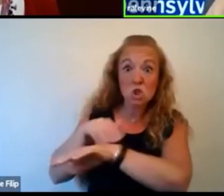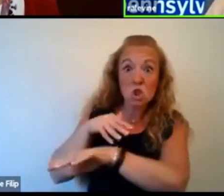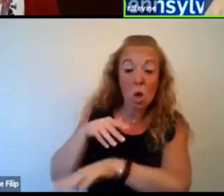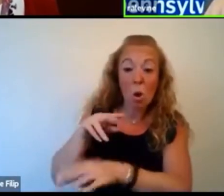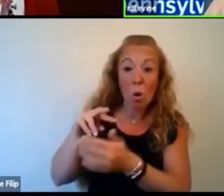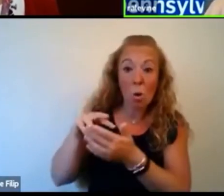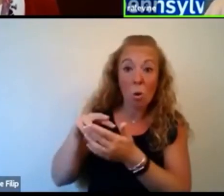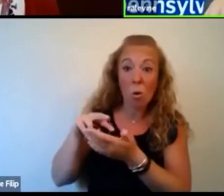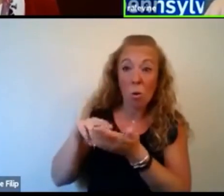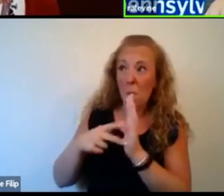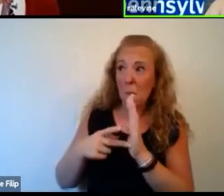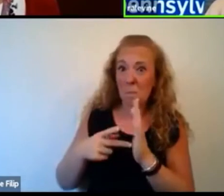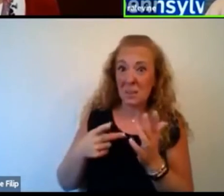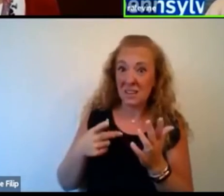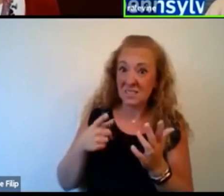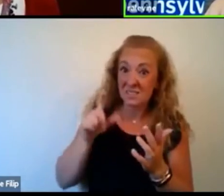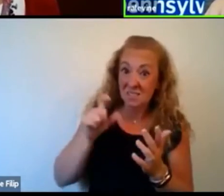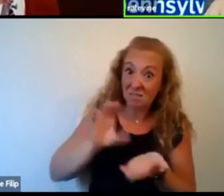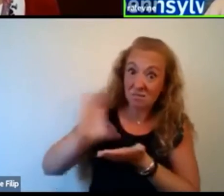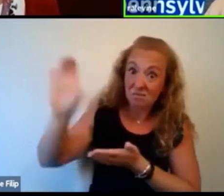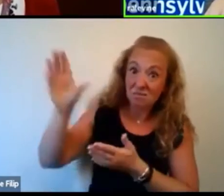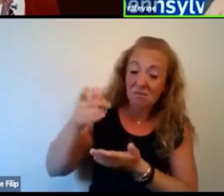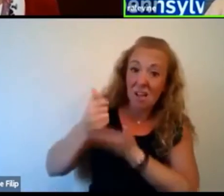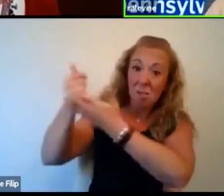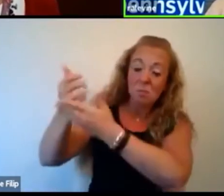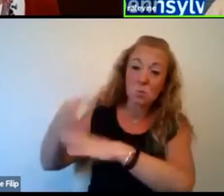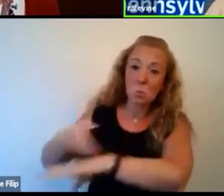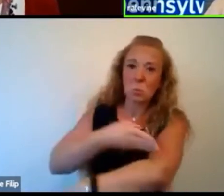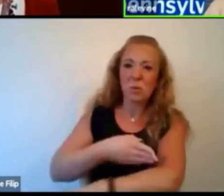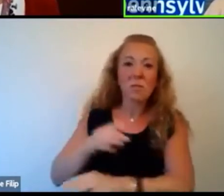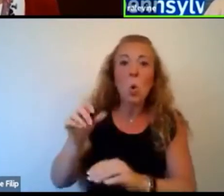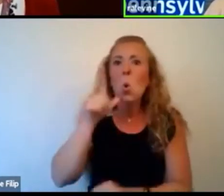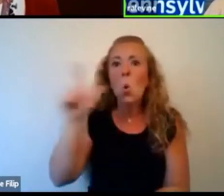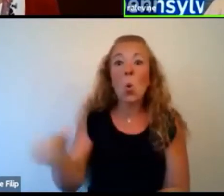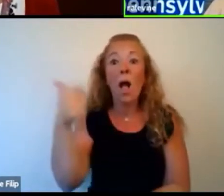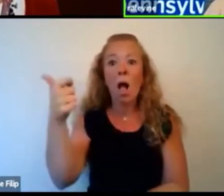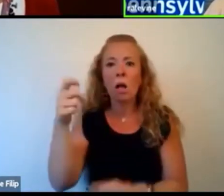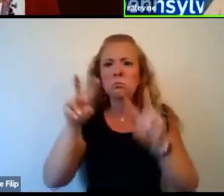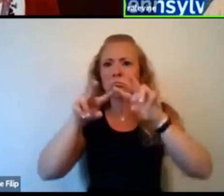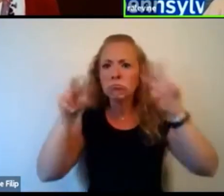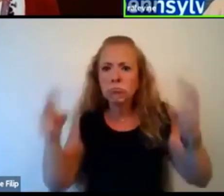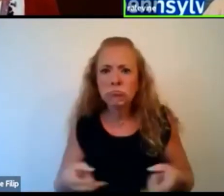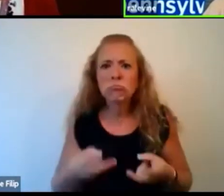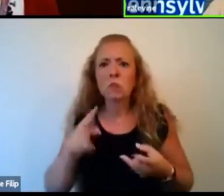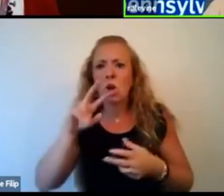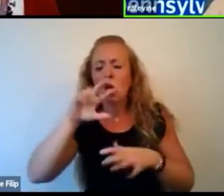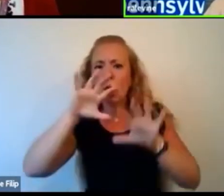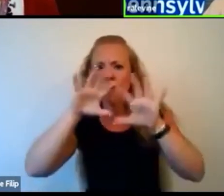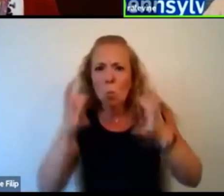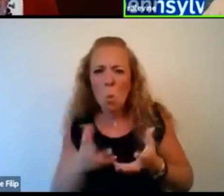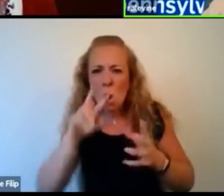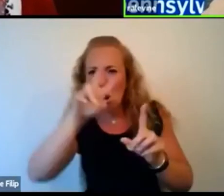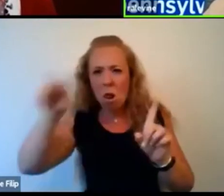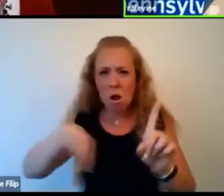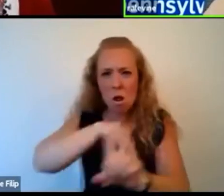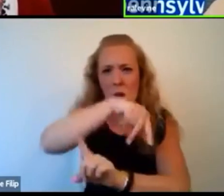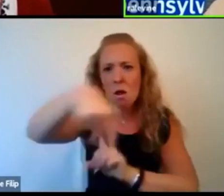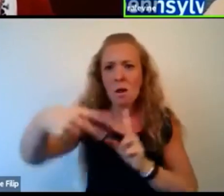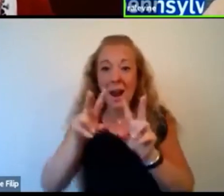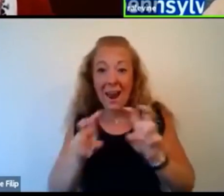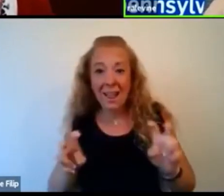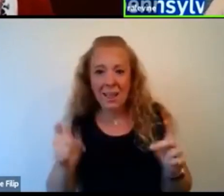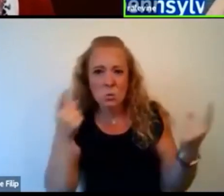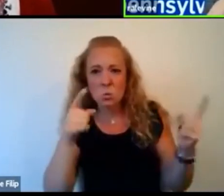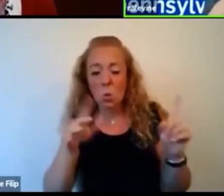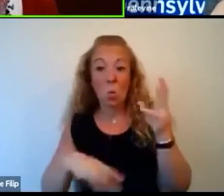there's no one else that's going to be looking at that those issues globally. So those are some of the changes I think will happen in the public health